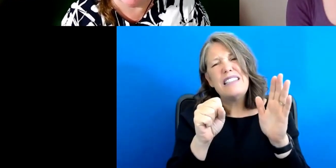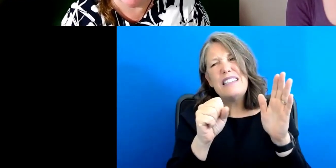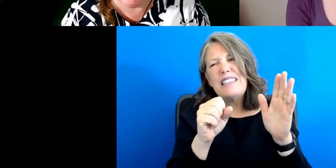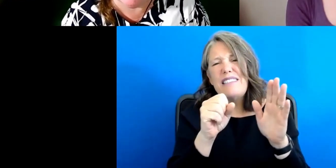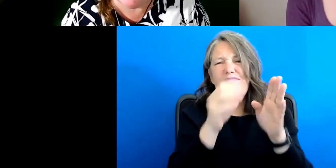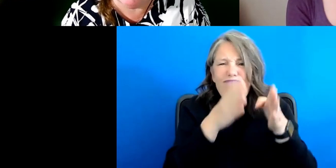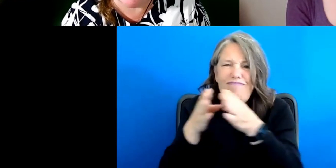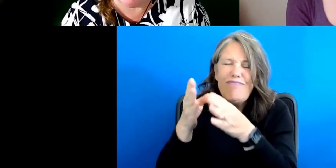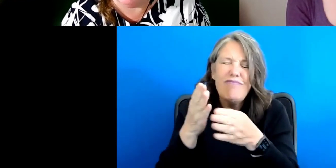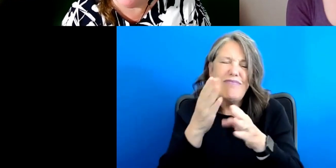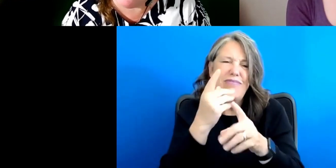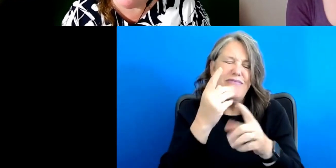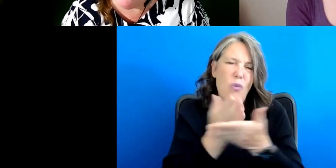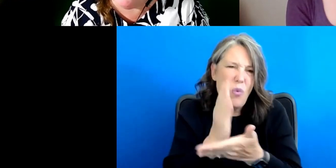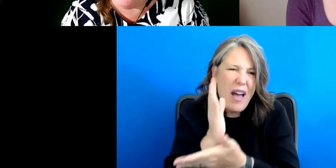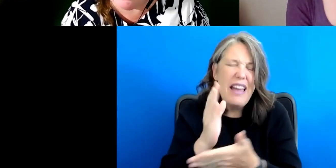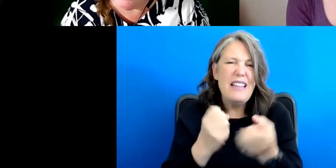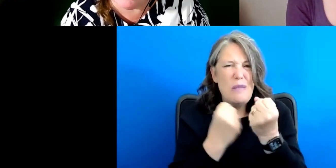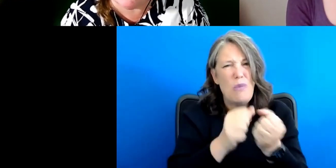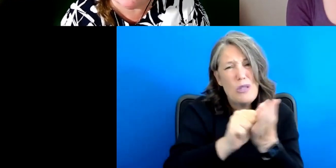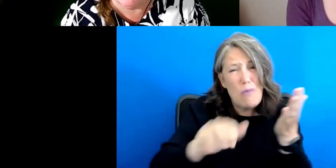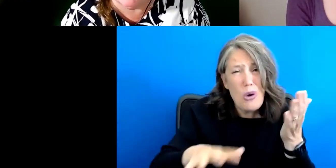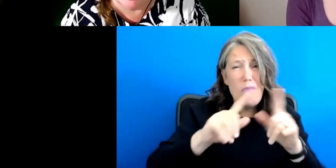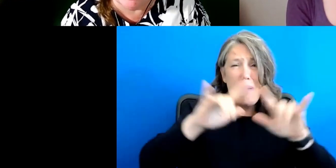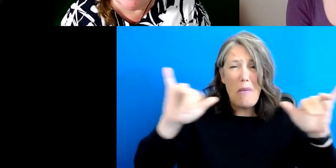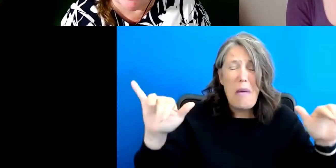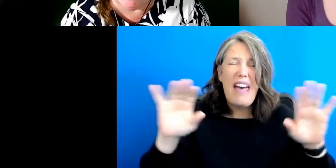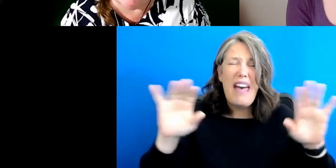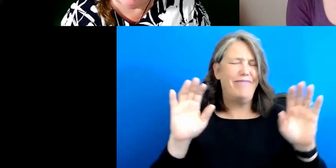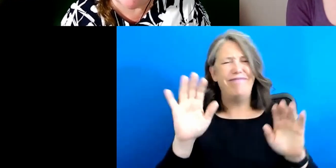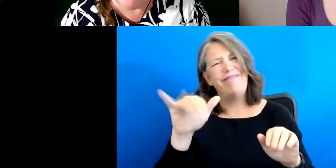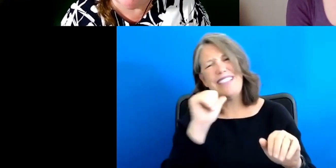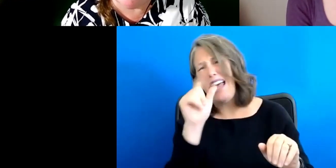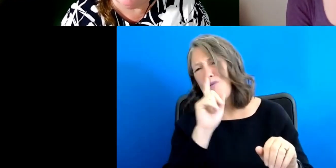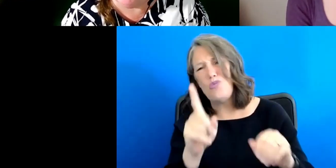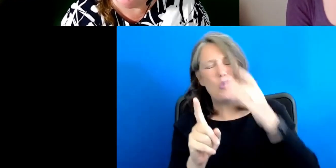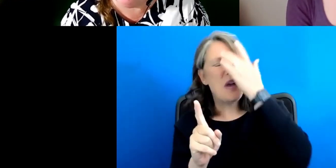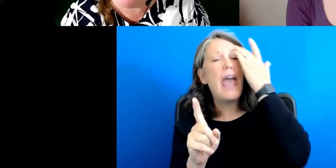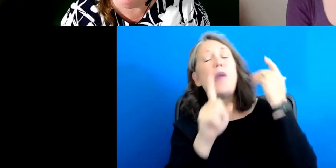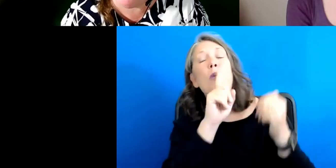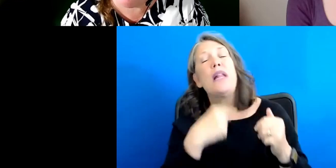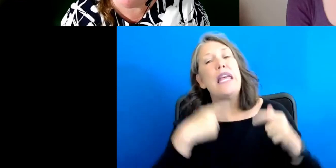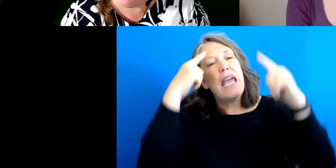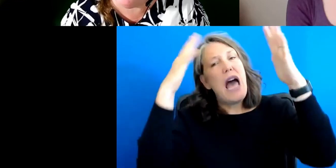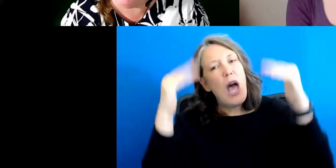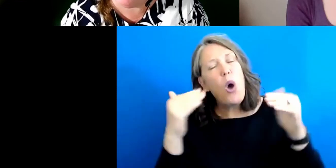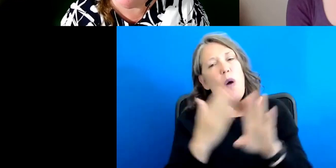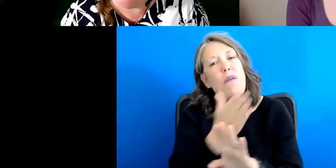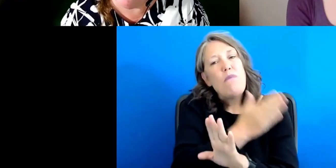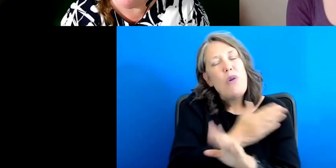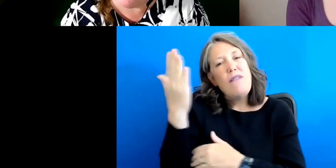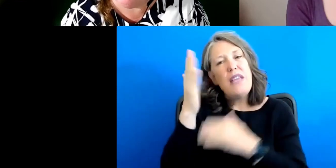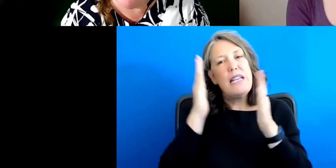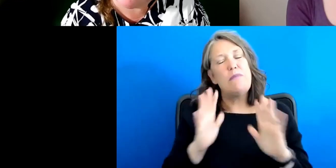supports supports abortion. None of these of which are true. Um, and I really hope that previous speakers talked